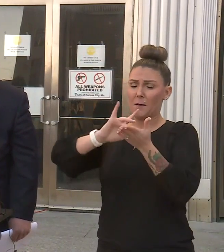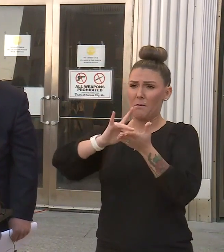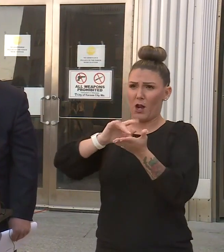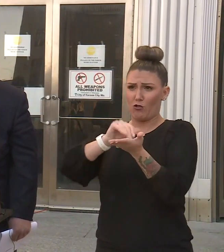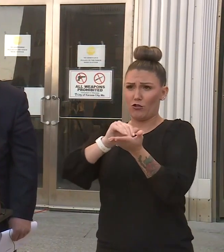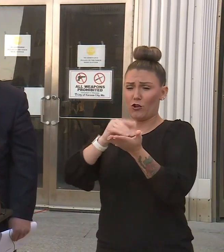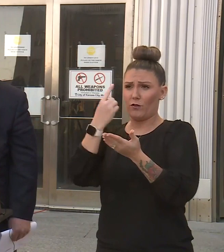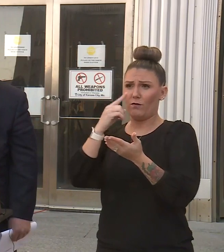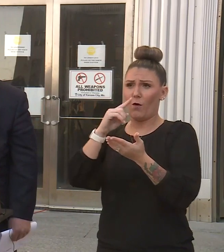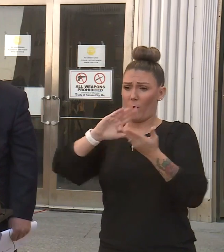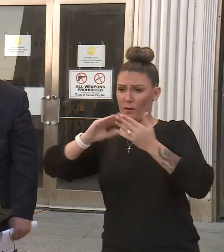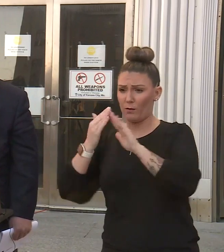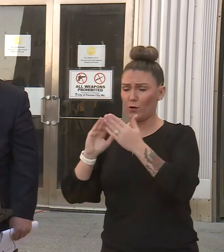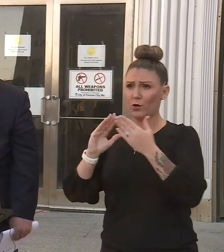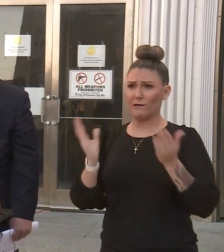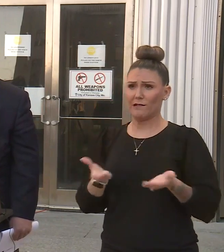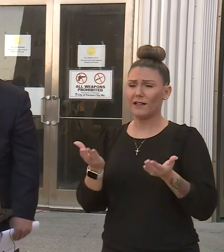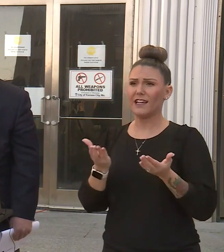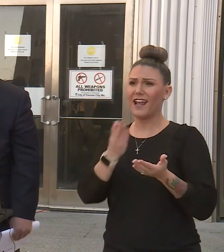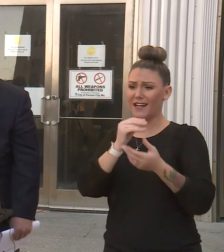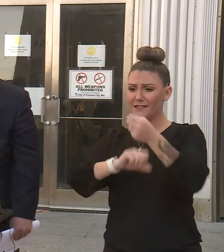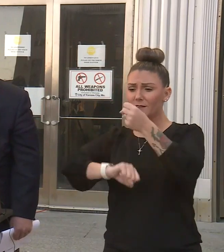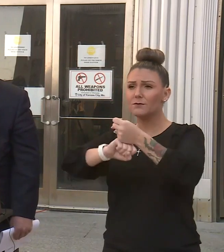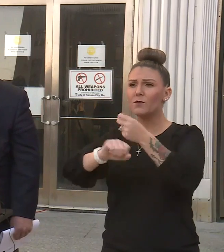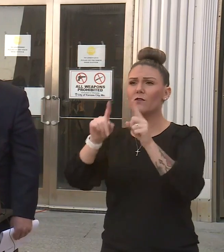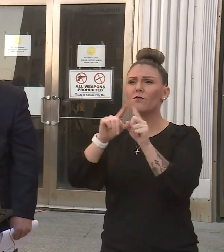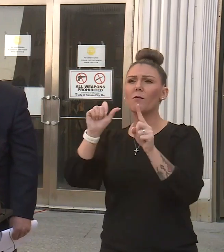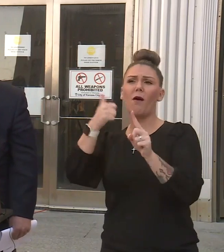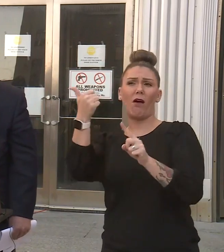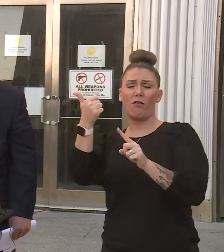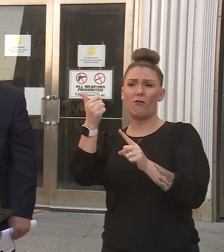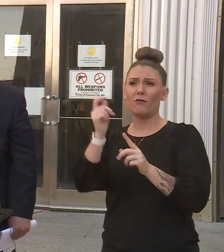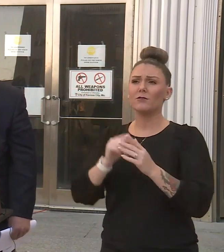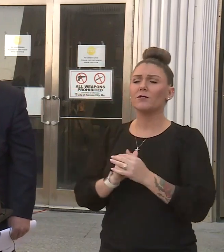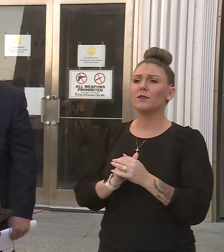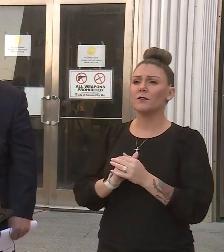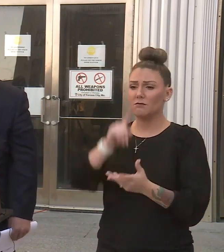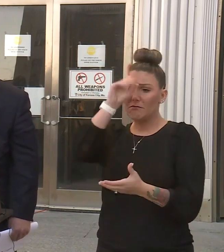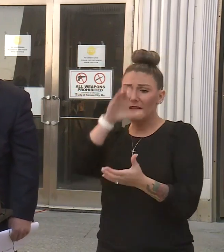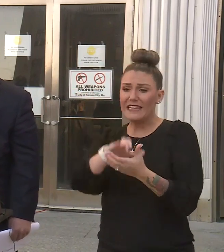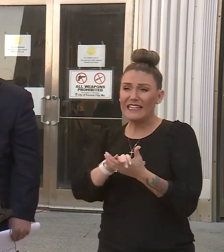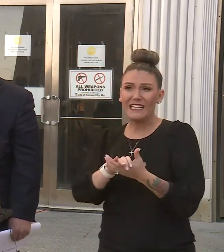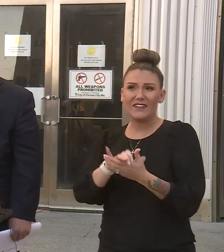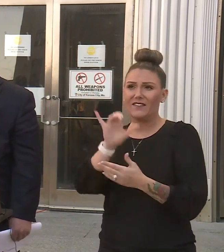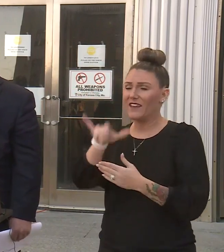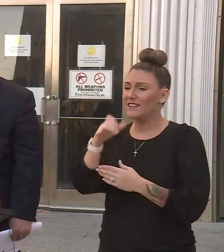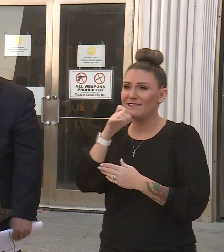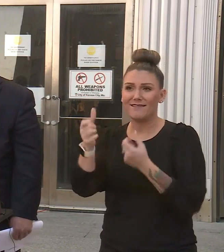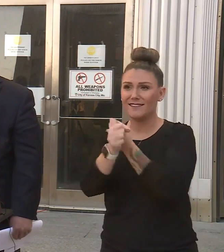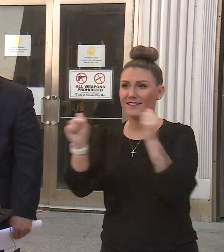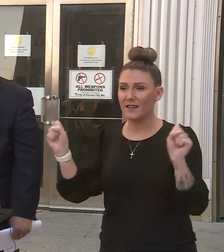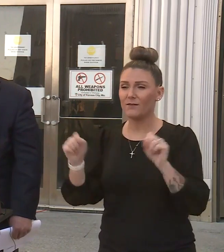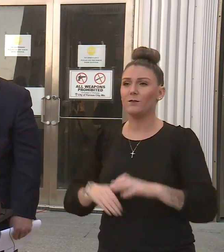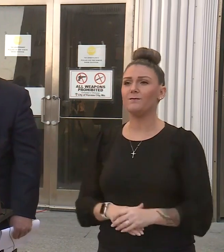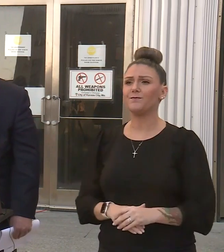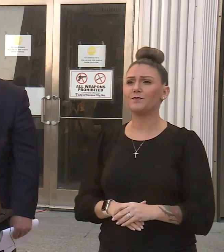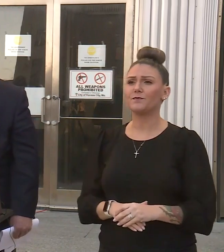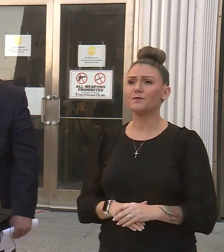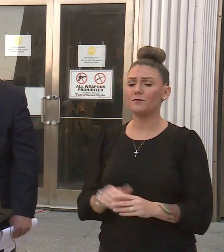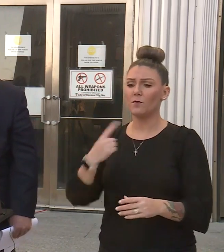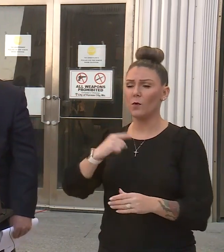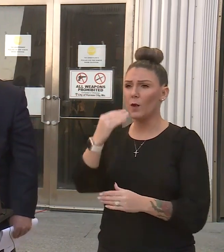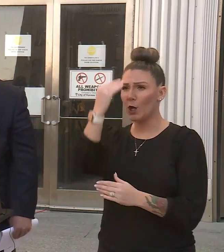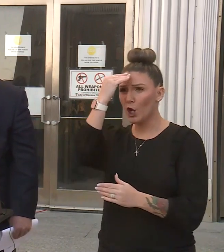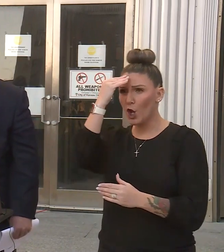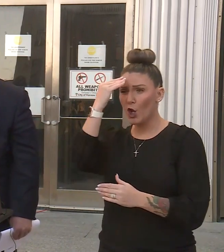for our community and with support of others, believe that that is in any way safe. We know this